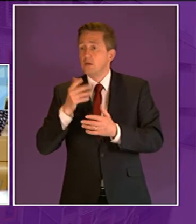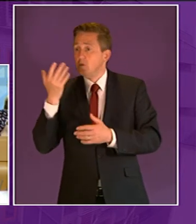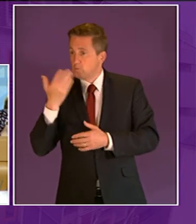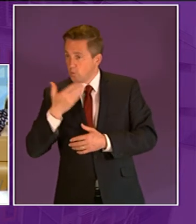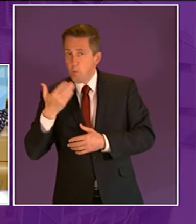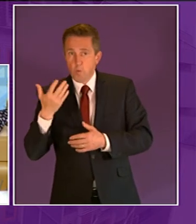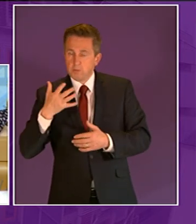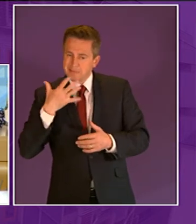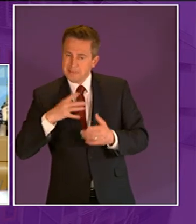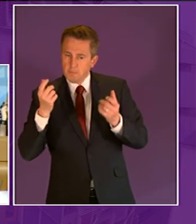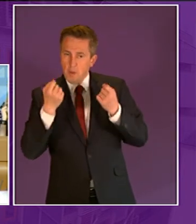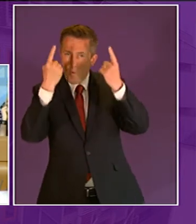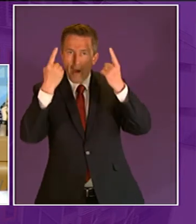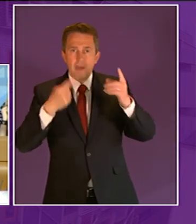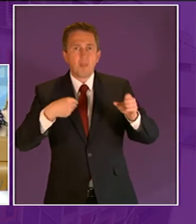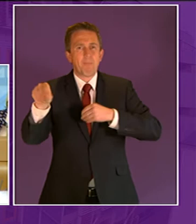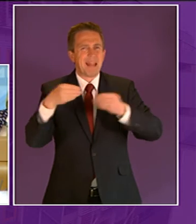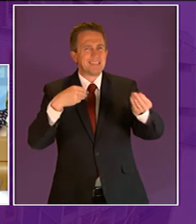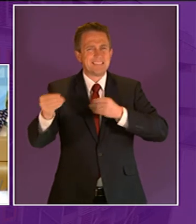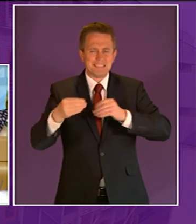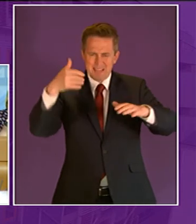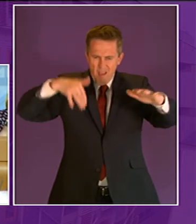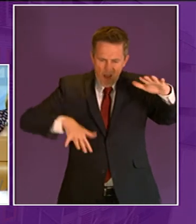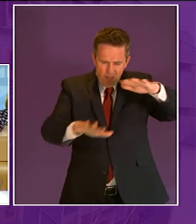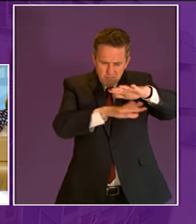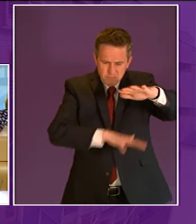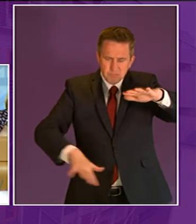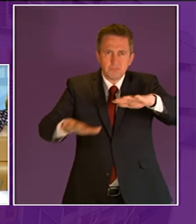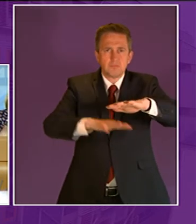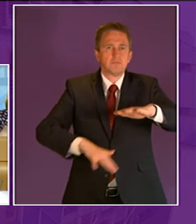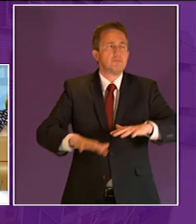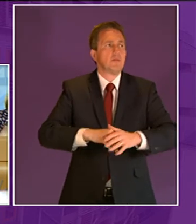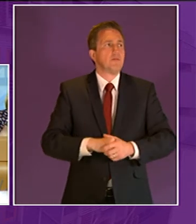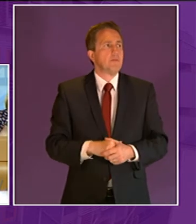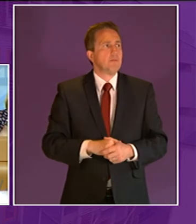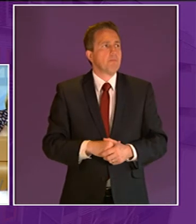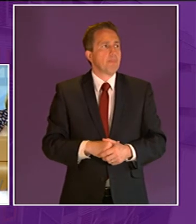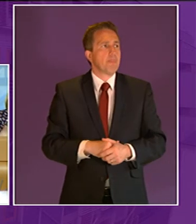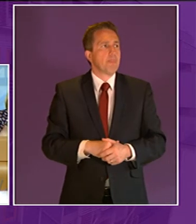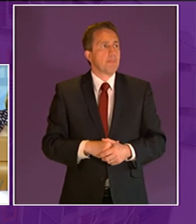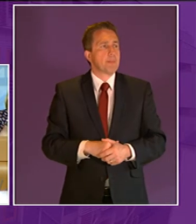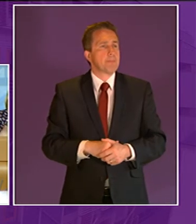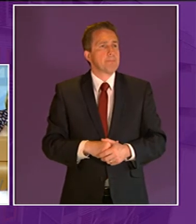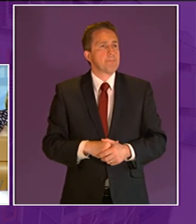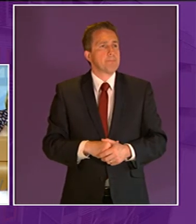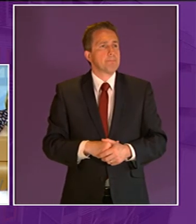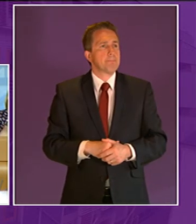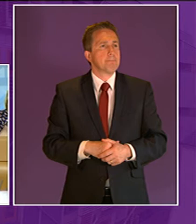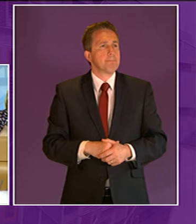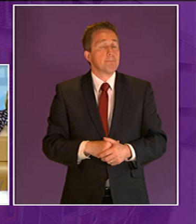interest in as we all should do as parliamentarians as well i had the opportunity recently to have